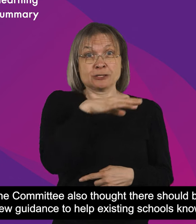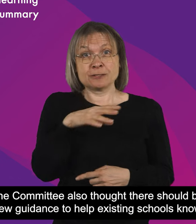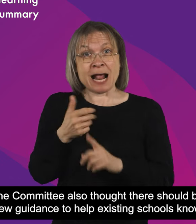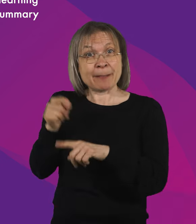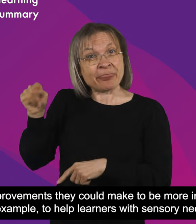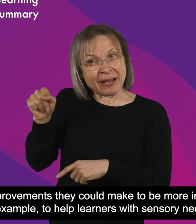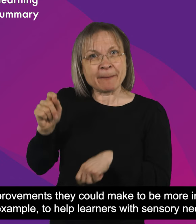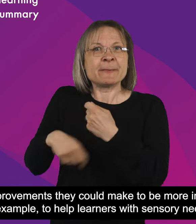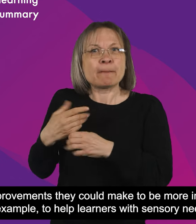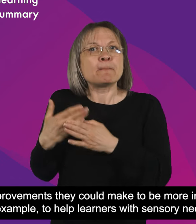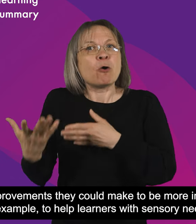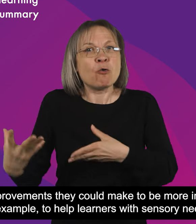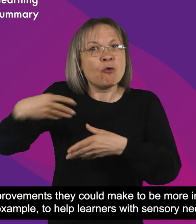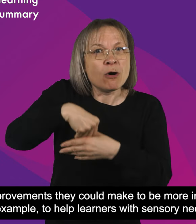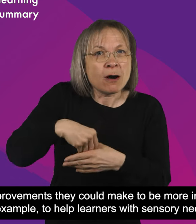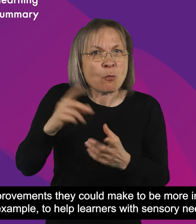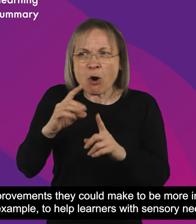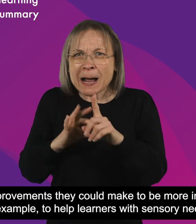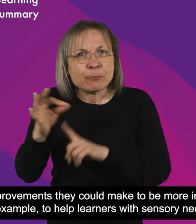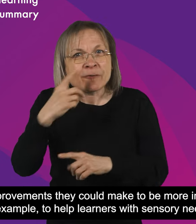for example, to help learners with sensory needs.